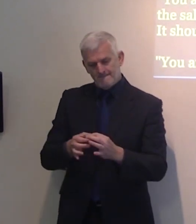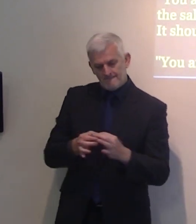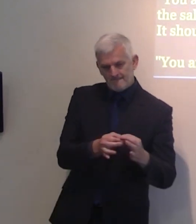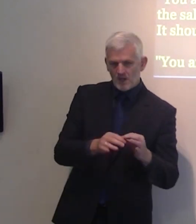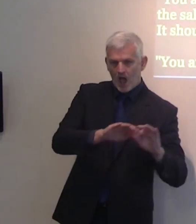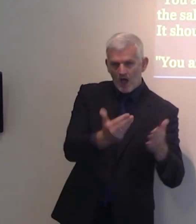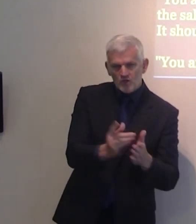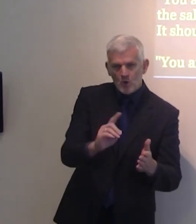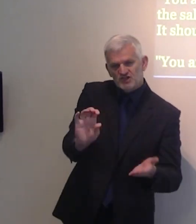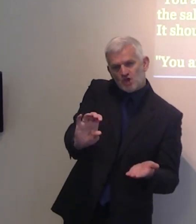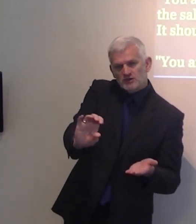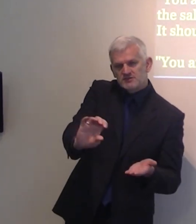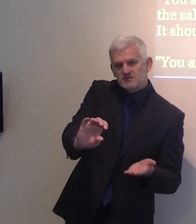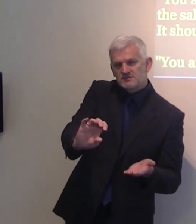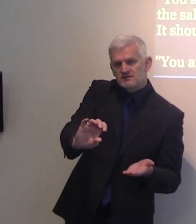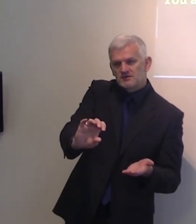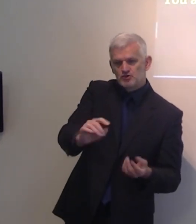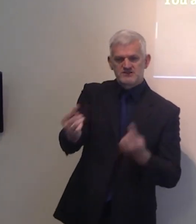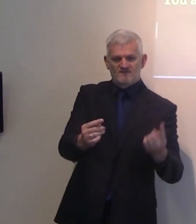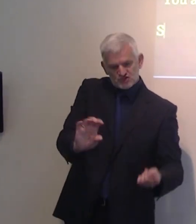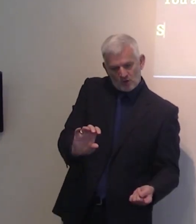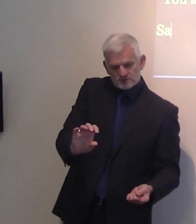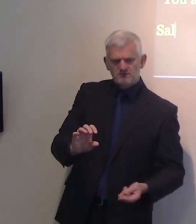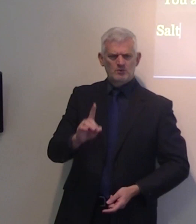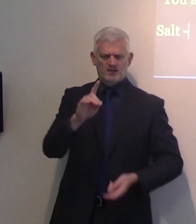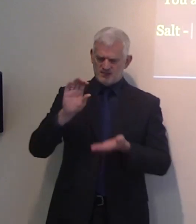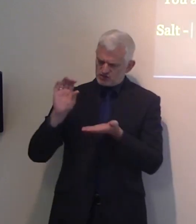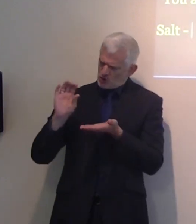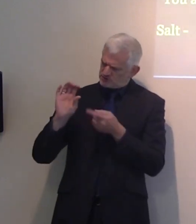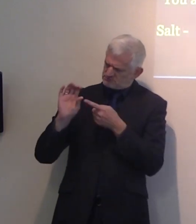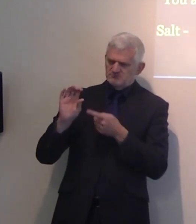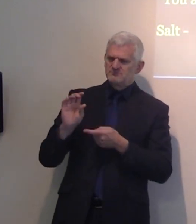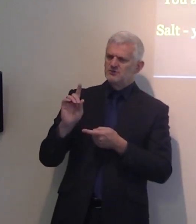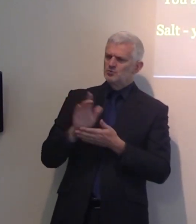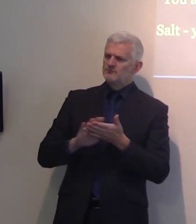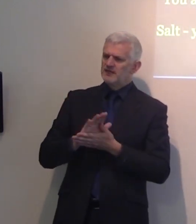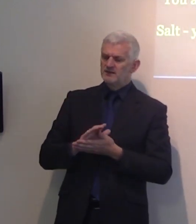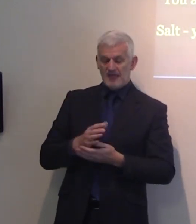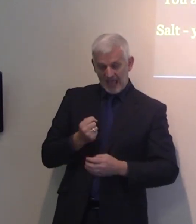Salt in the past was a sign of wealth and hopefully of health also.